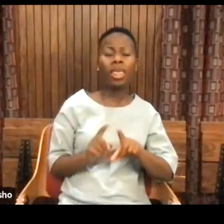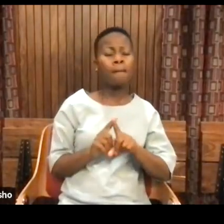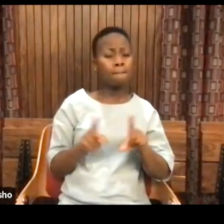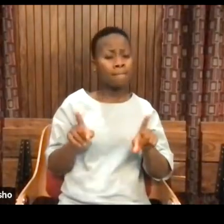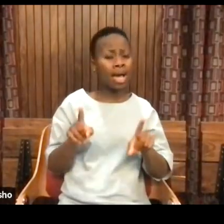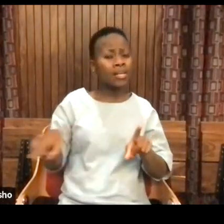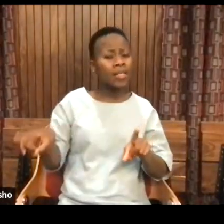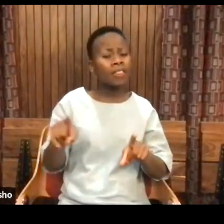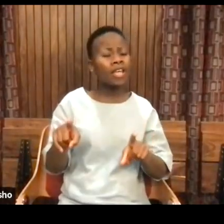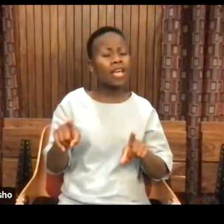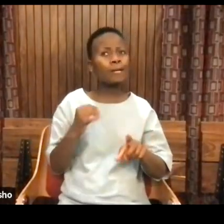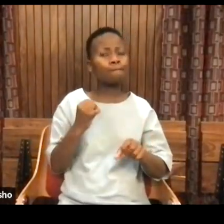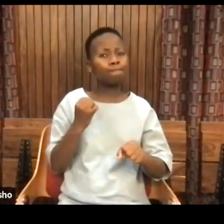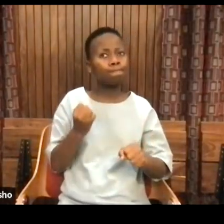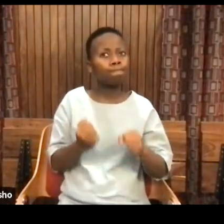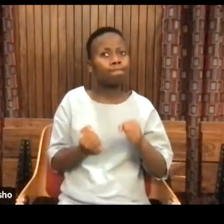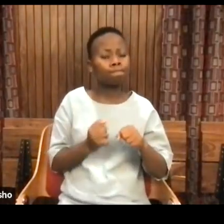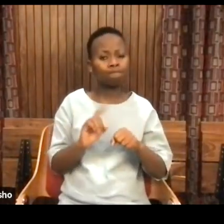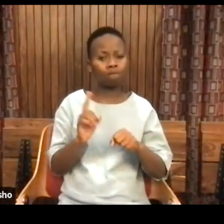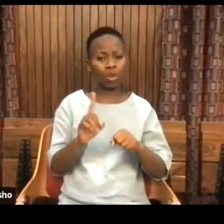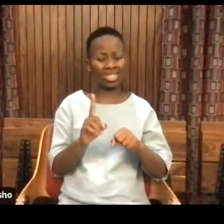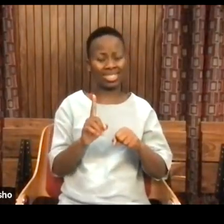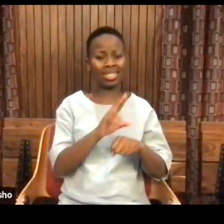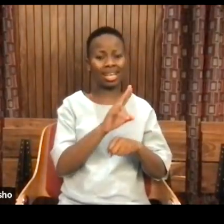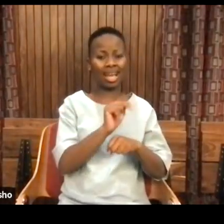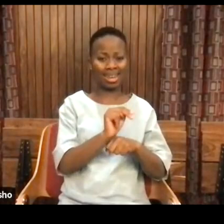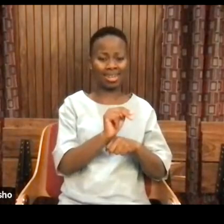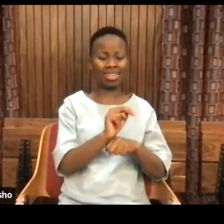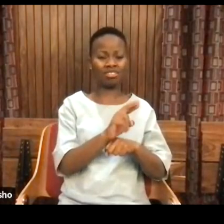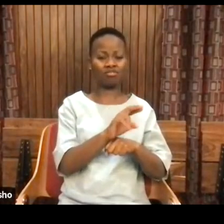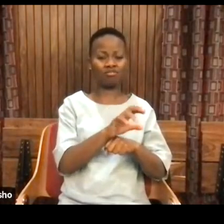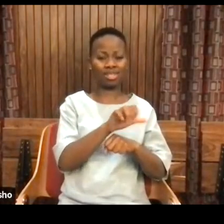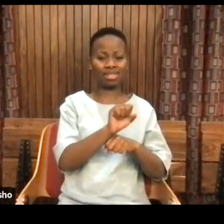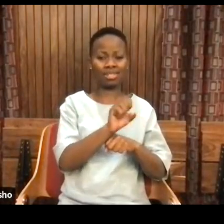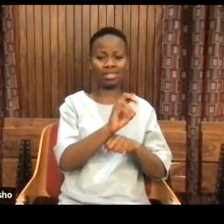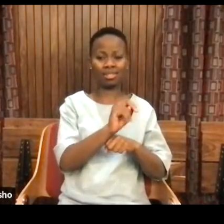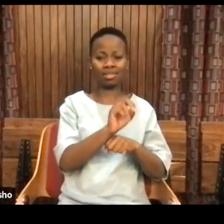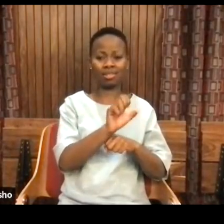is that they had to deal with unreasonable reason reasonably.